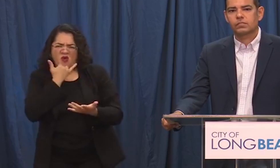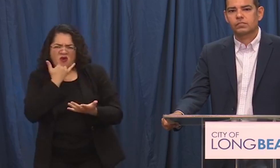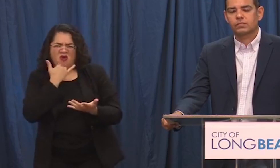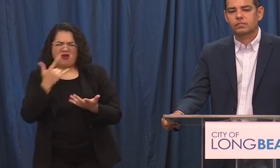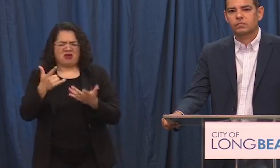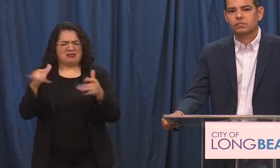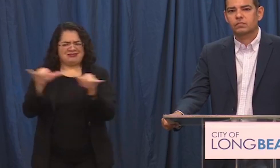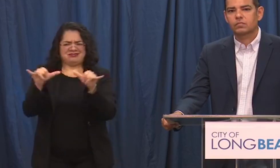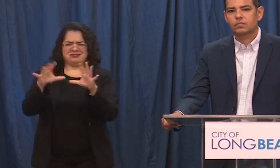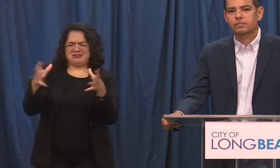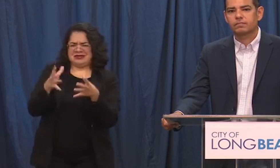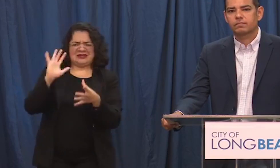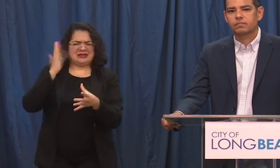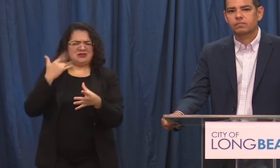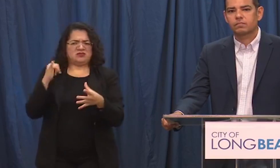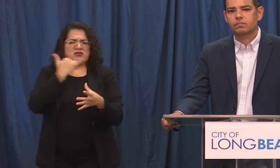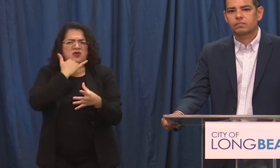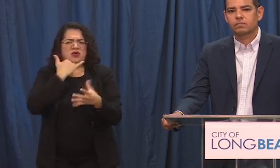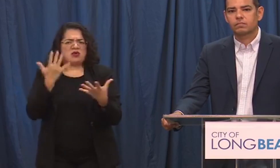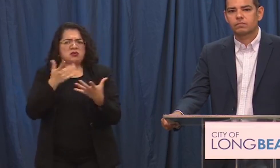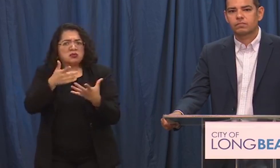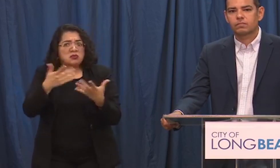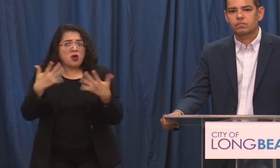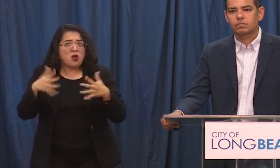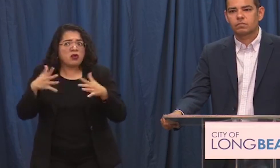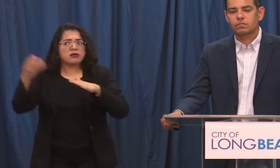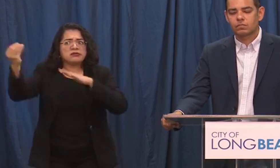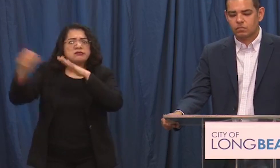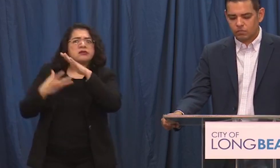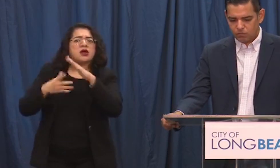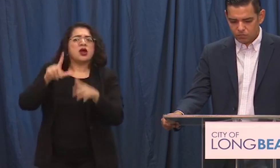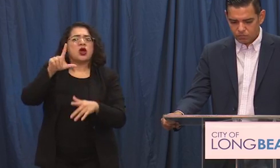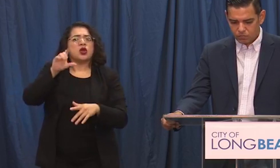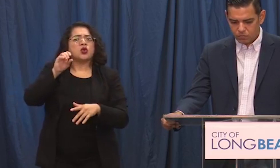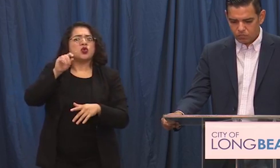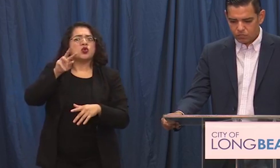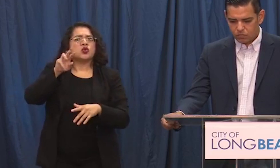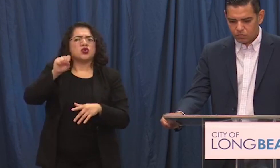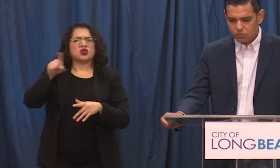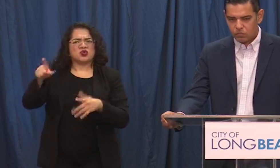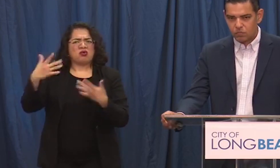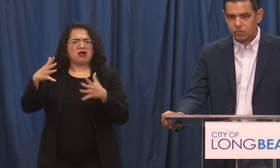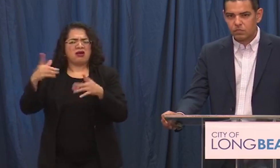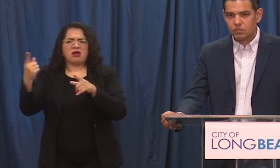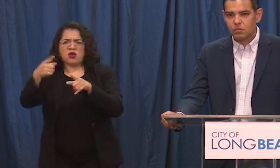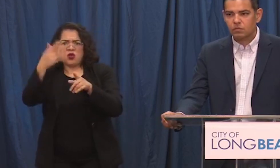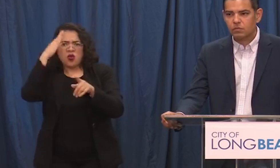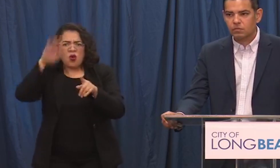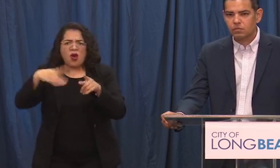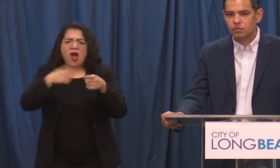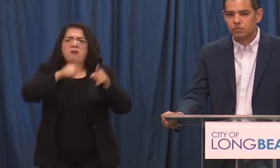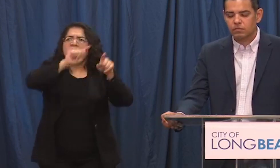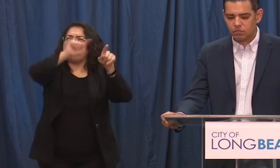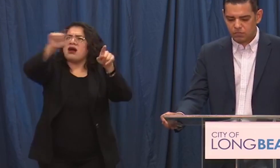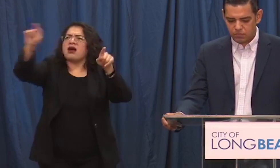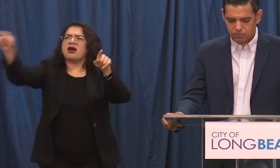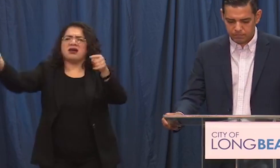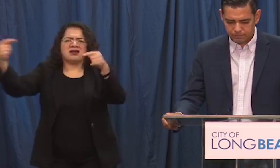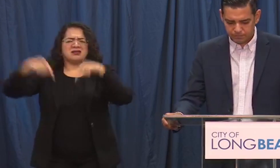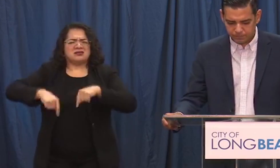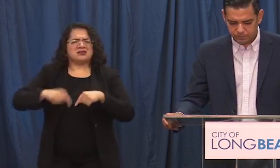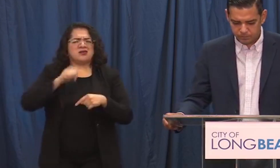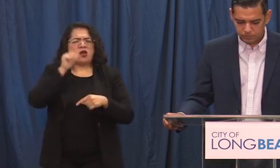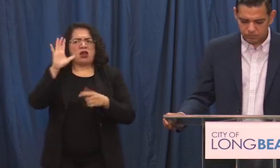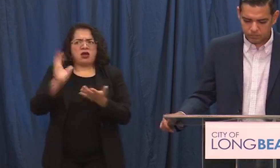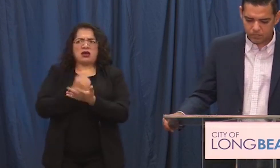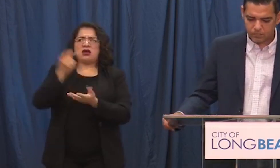point did you have information about the possibility of of looters coming in and taking advantage of this like to have other areas and second um